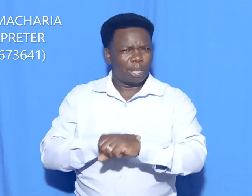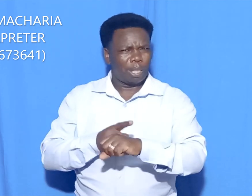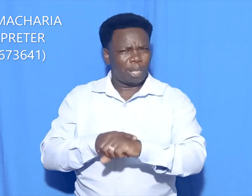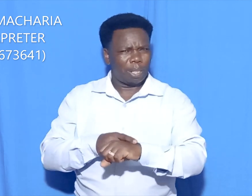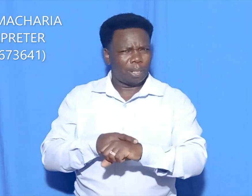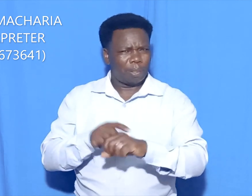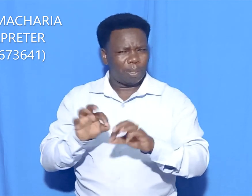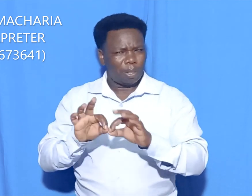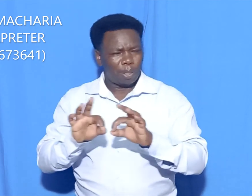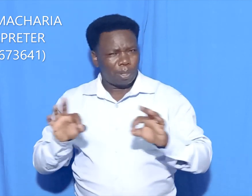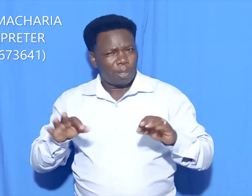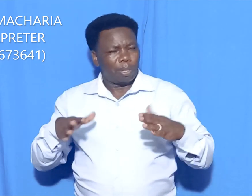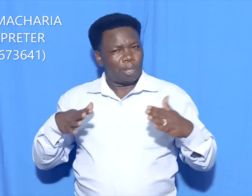opening date of the term.